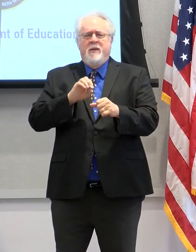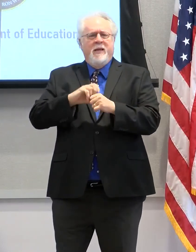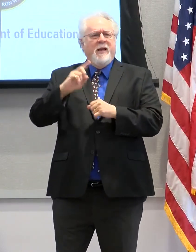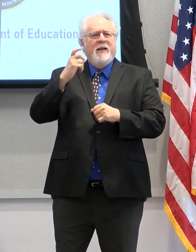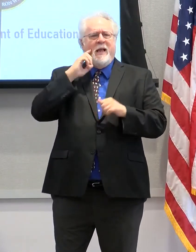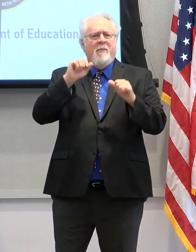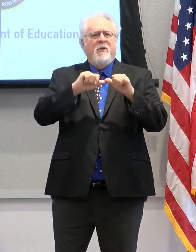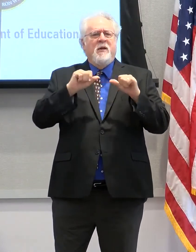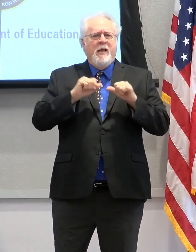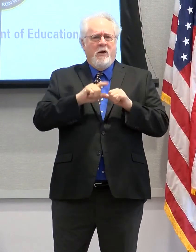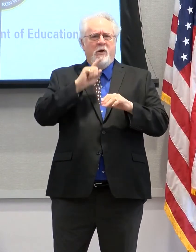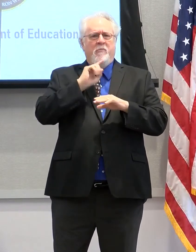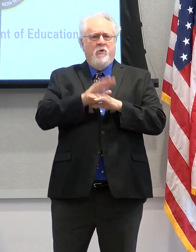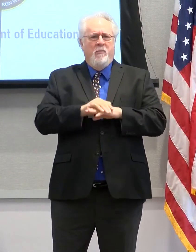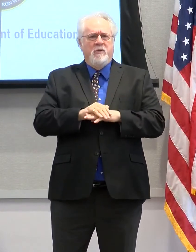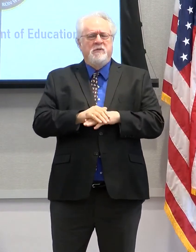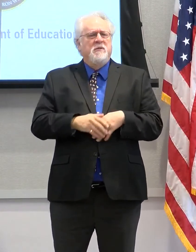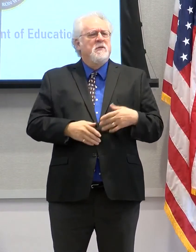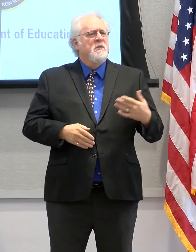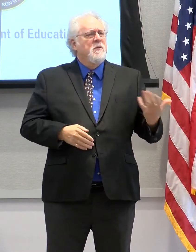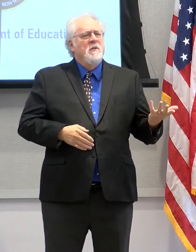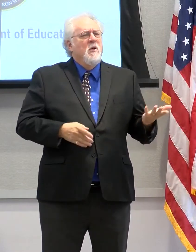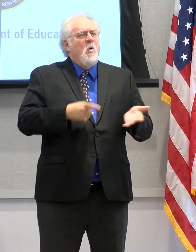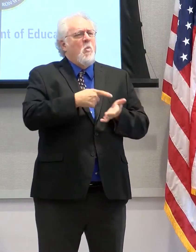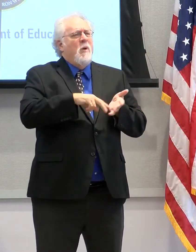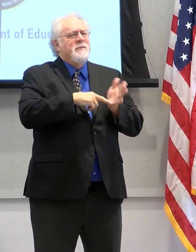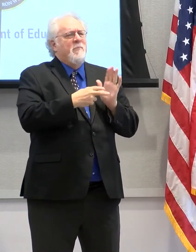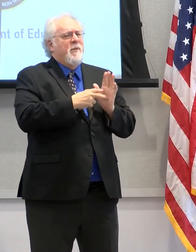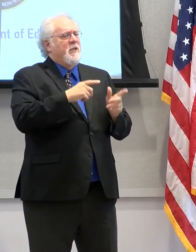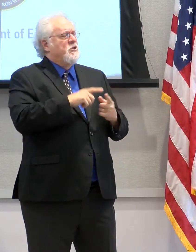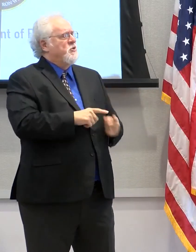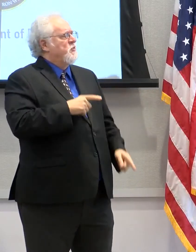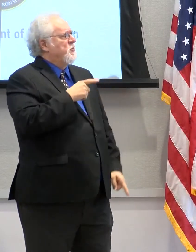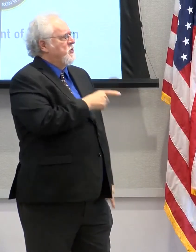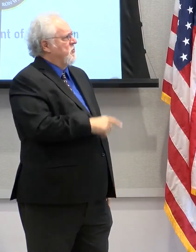Capital Area Promise? What does it mean to you?